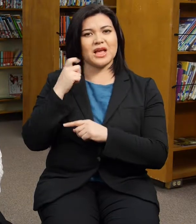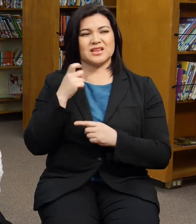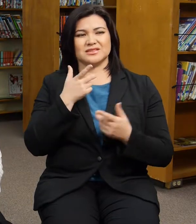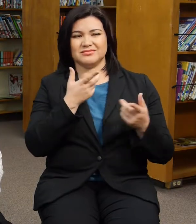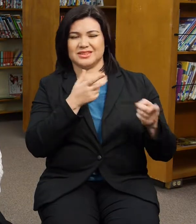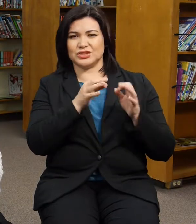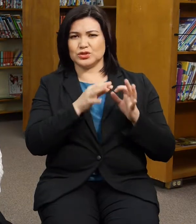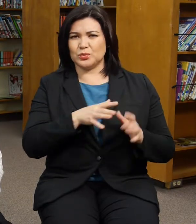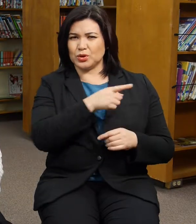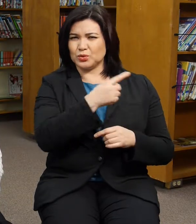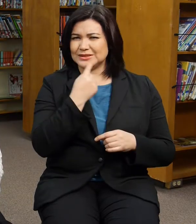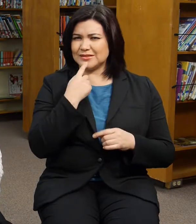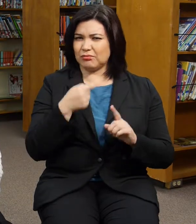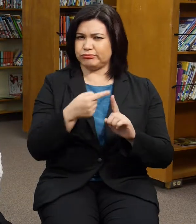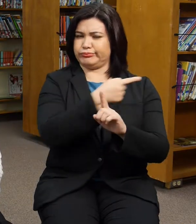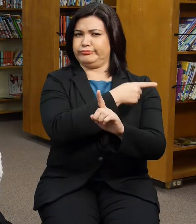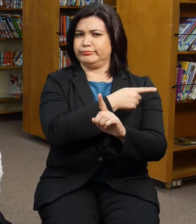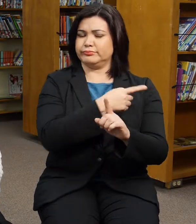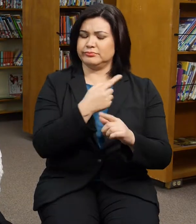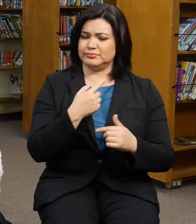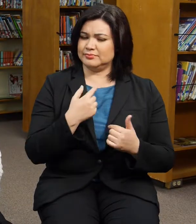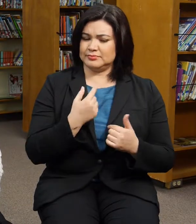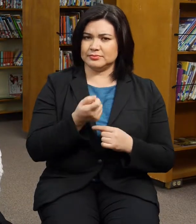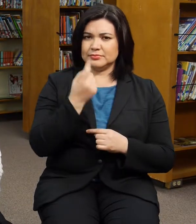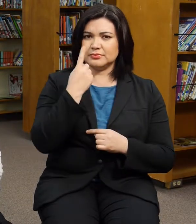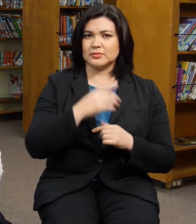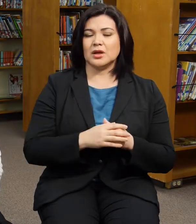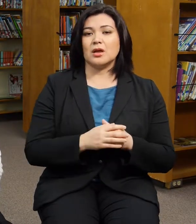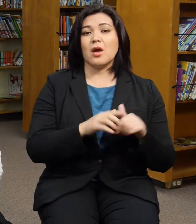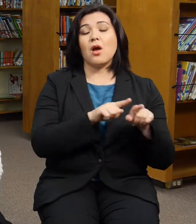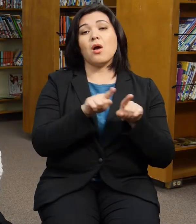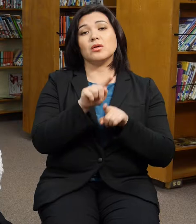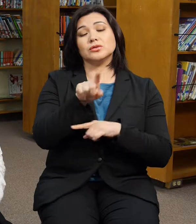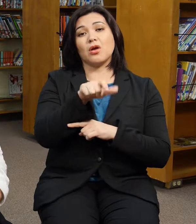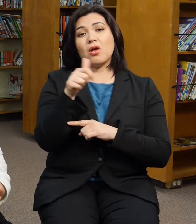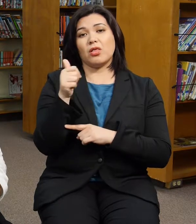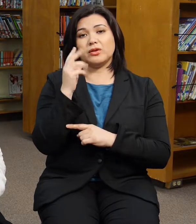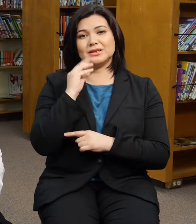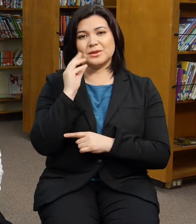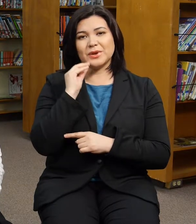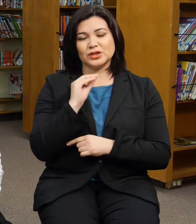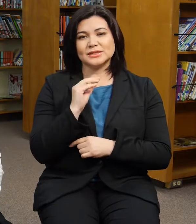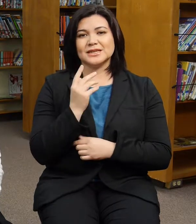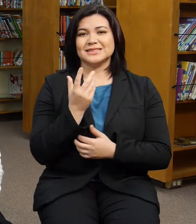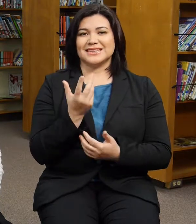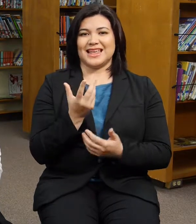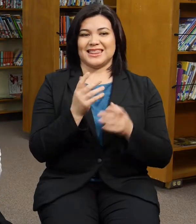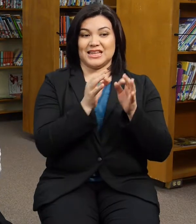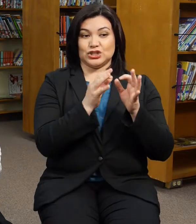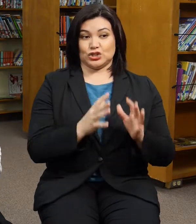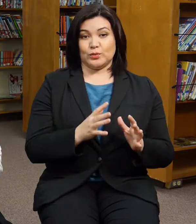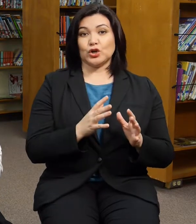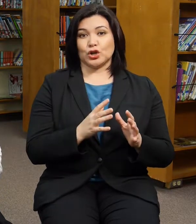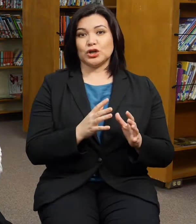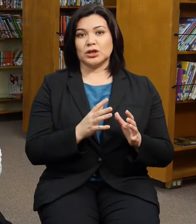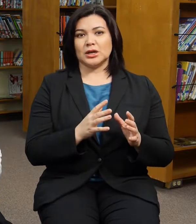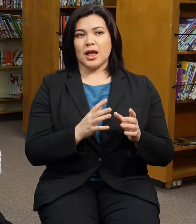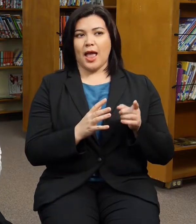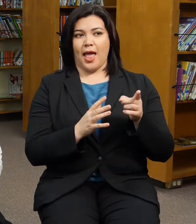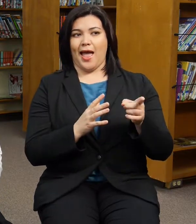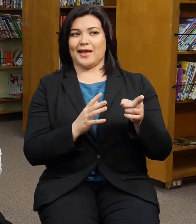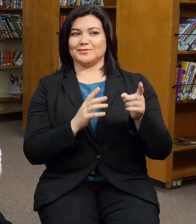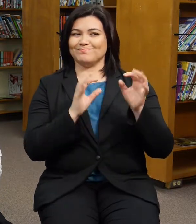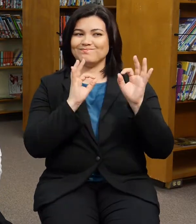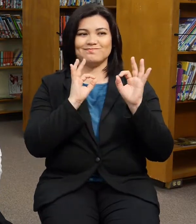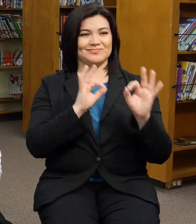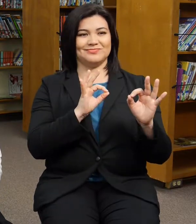but, and there's also other experiences where the interpreter is like, I can tell she's very skilled, because I